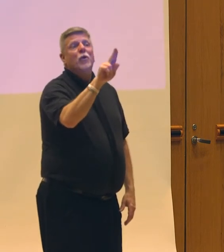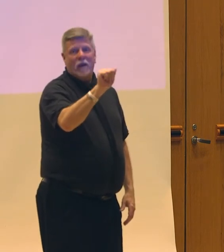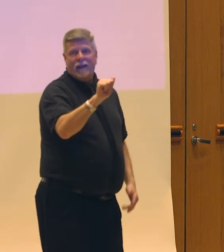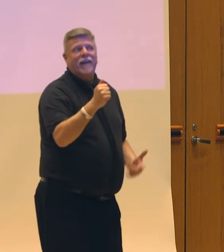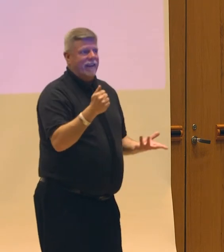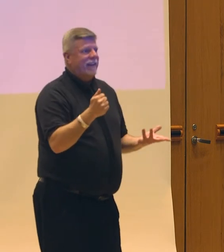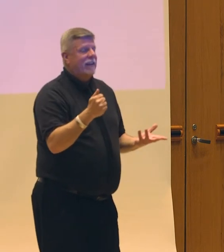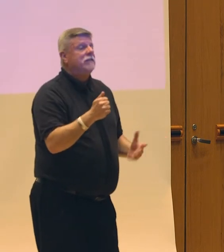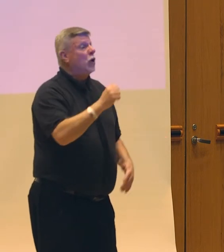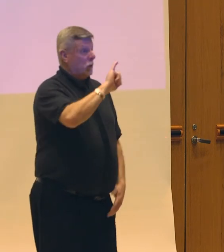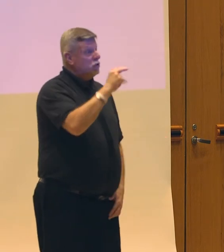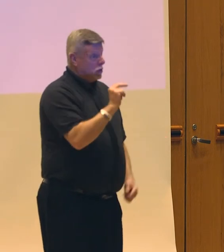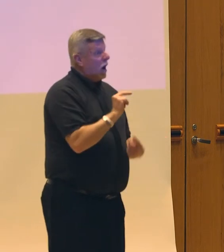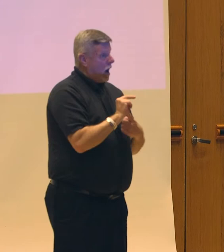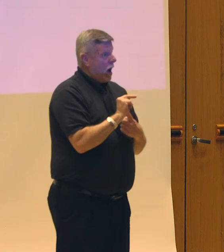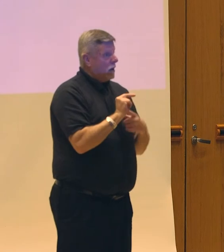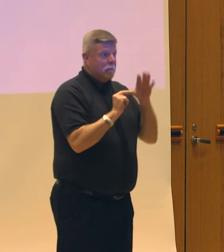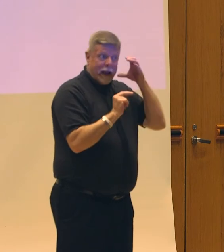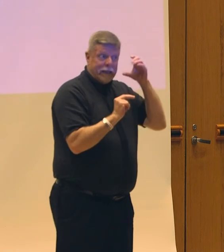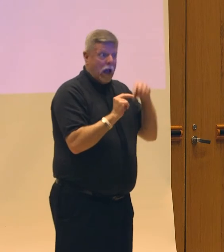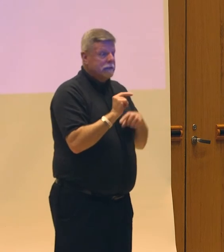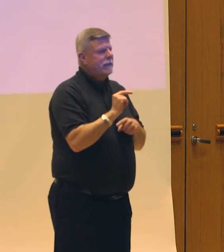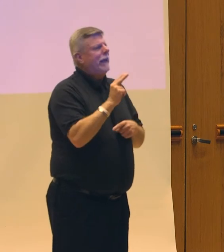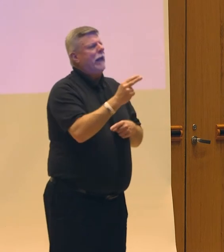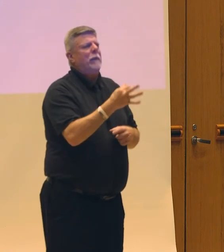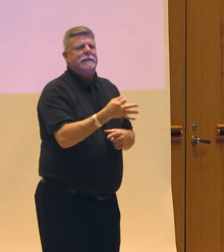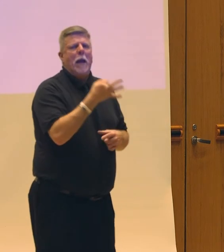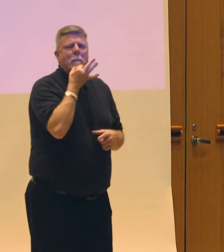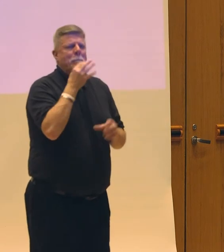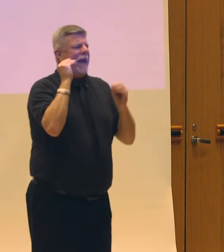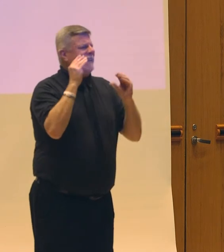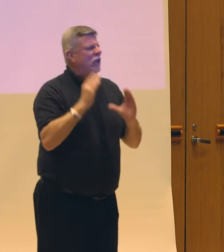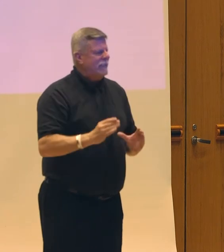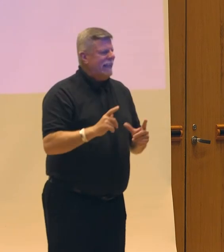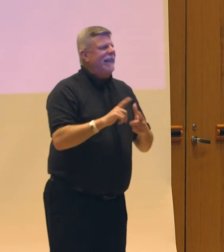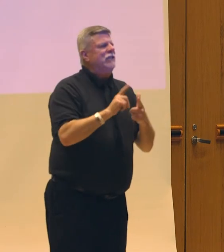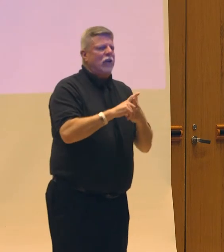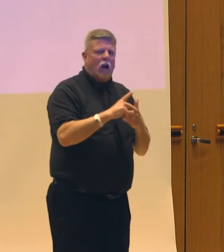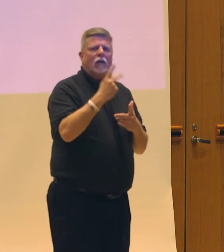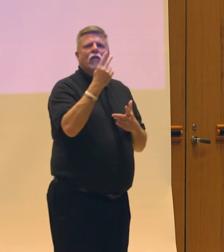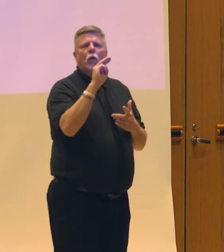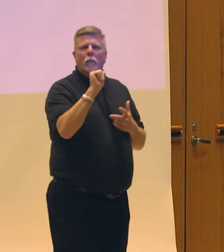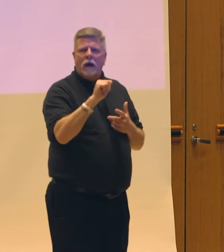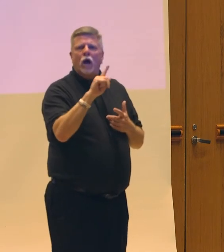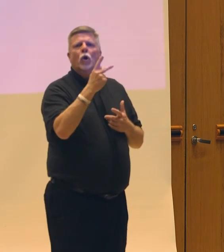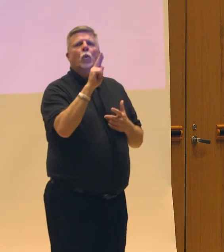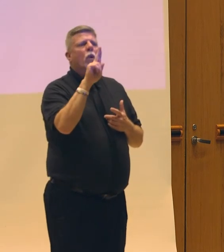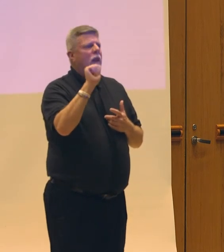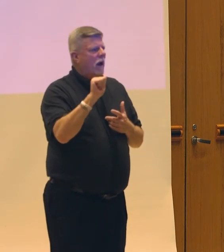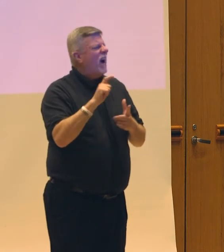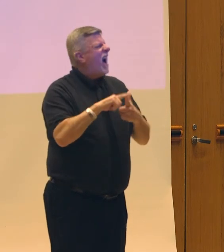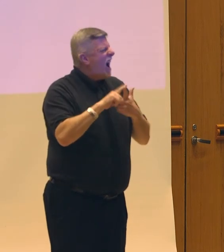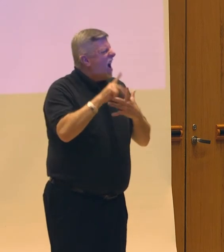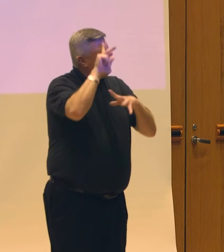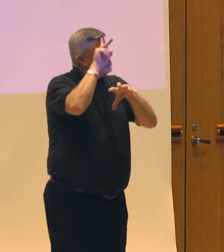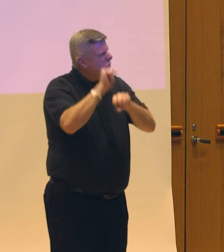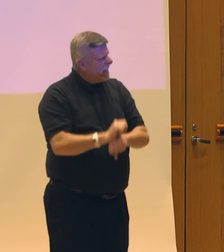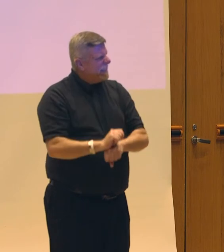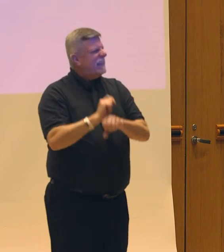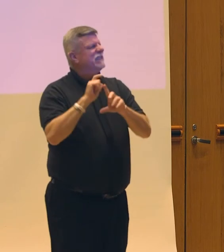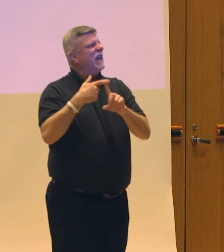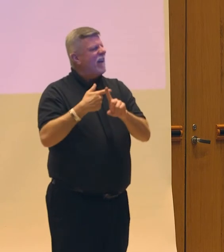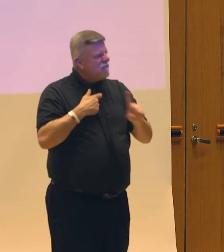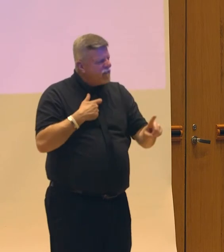And so John was a master teacher, a kumu hula, of traditions that come from